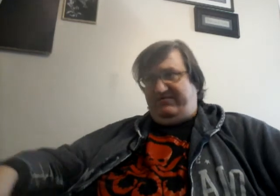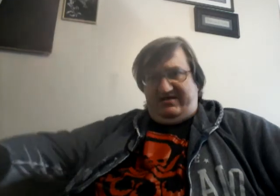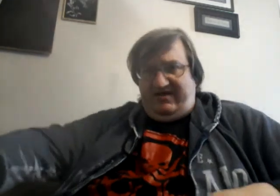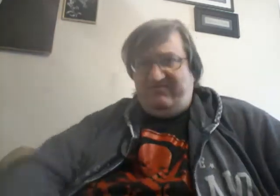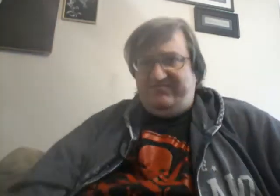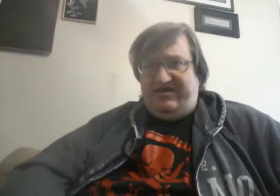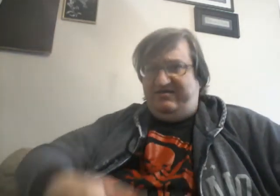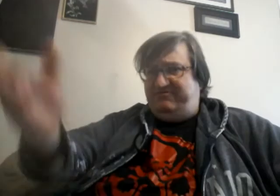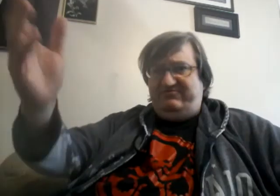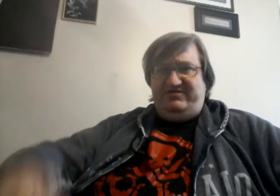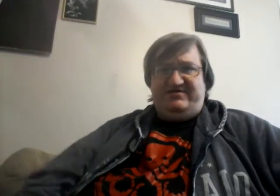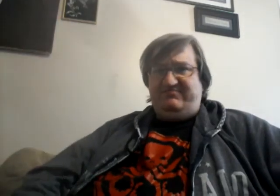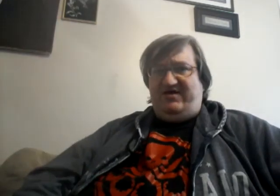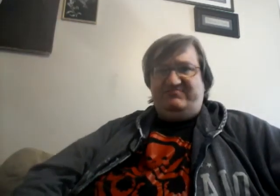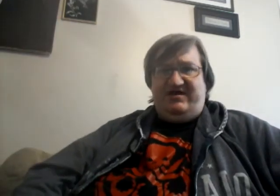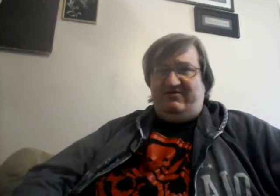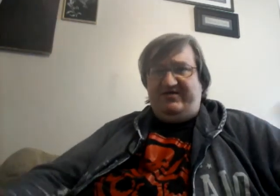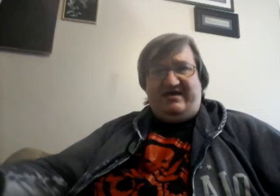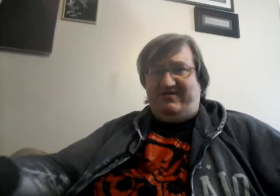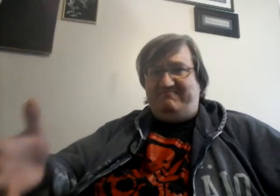You'll like what I'm saying, you know, like, subscribe, share, all that crap.